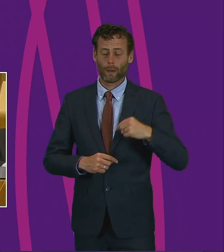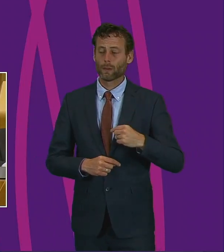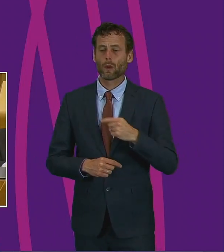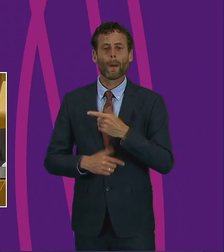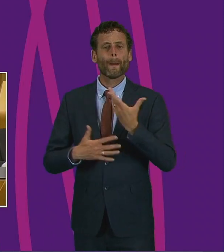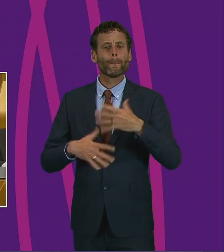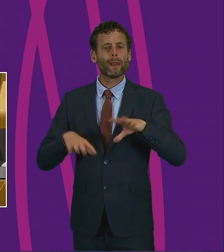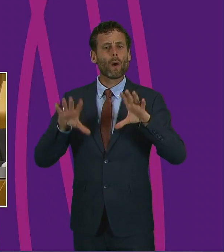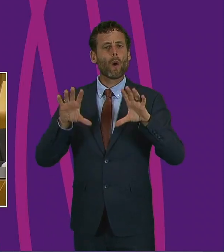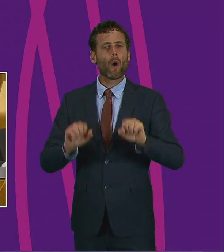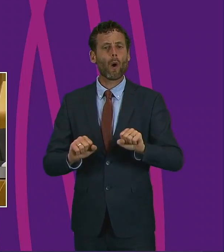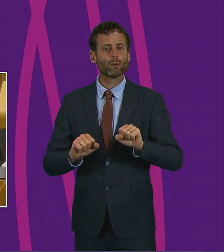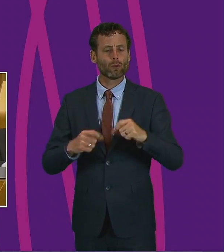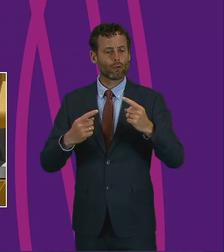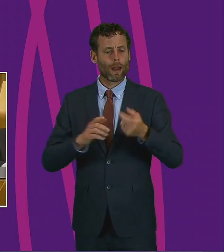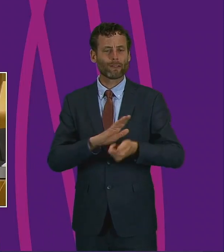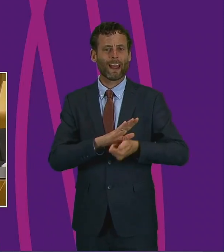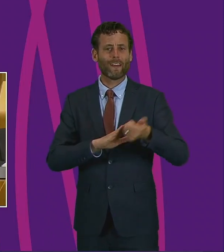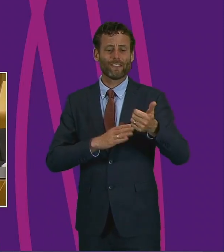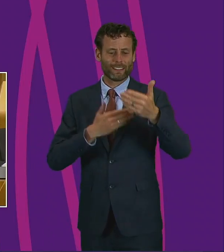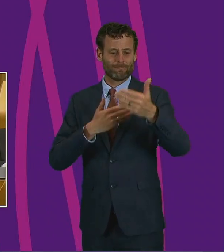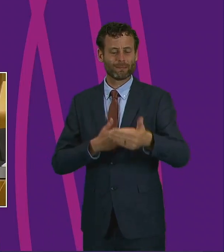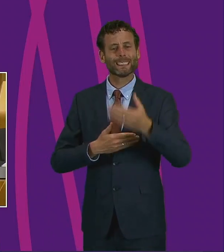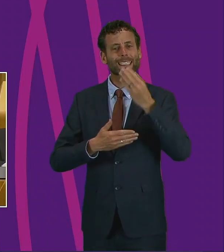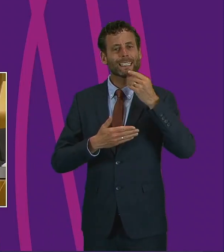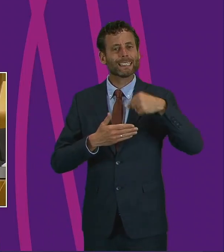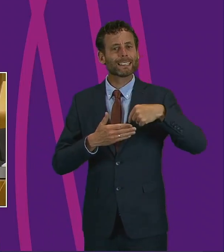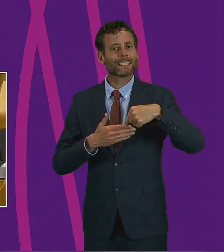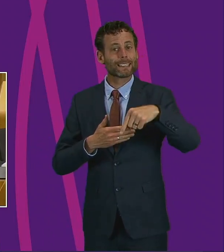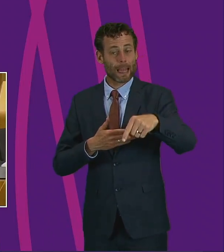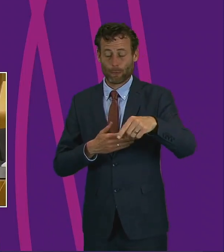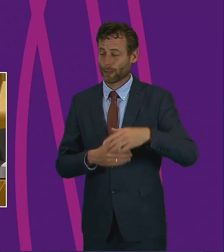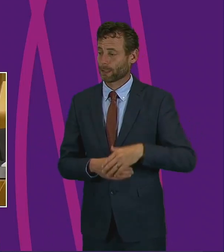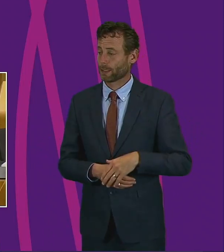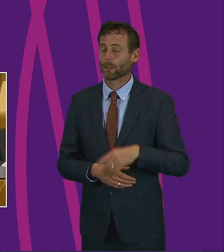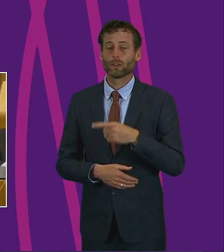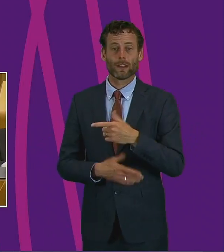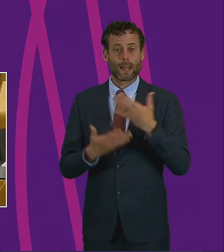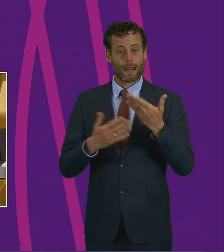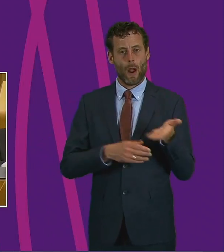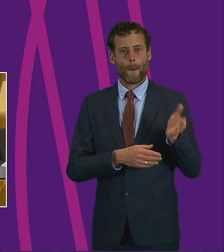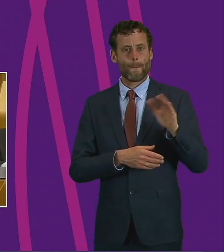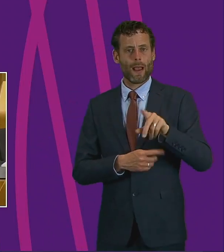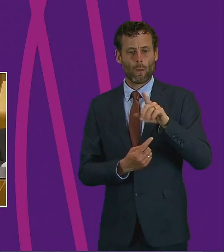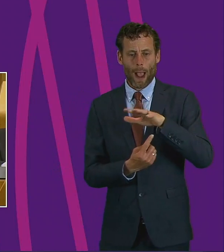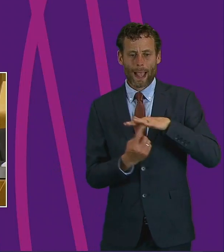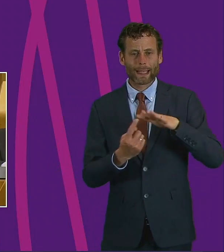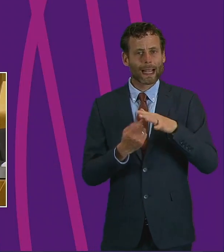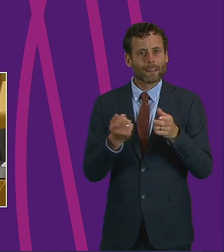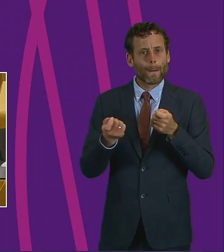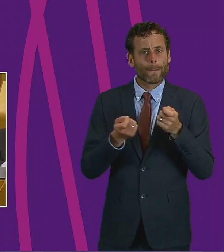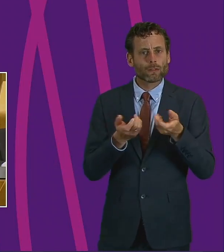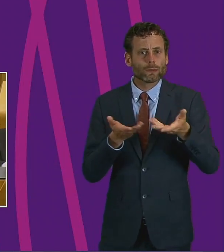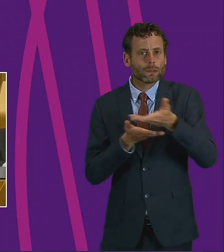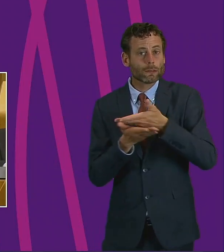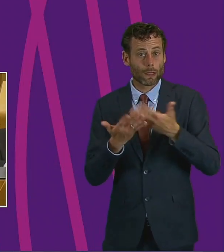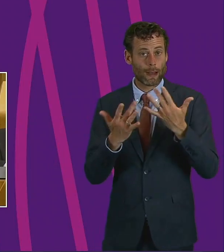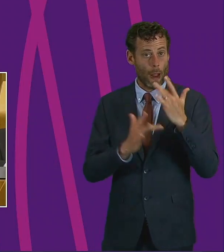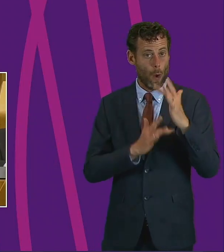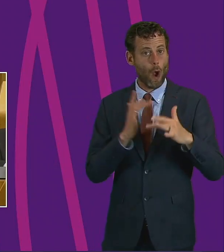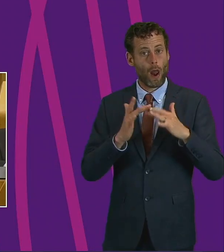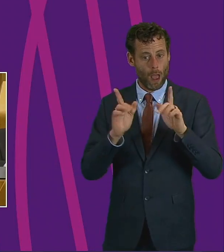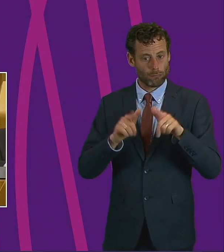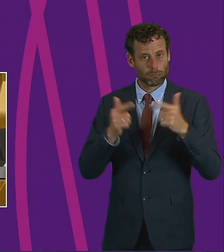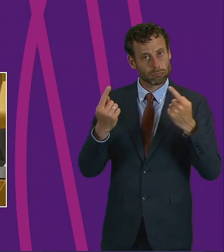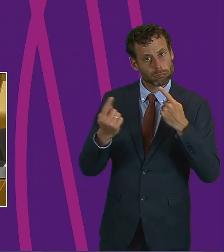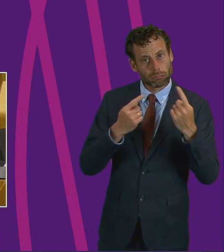From July onwards, the Housing and Property Chamber is planning on restarting case management discussions online. Case management discussions can and often